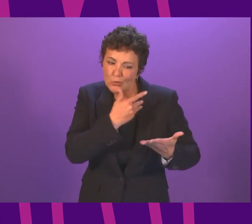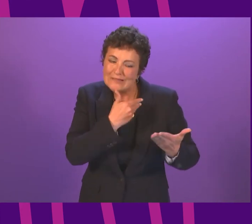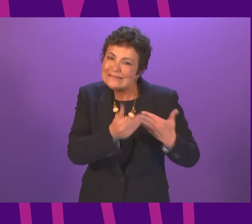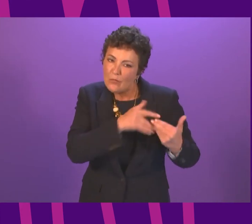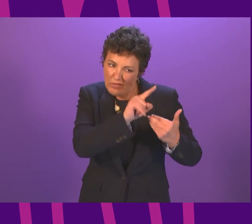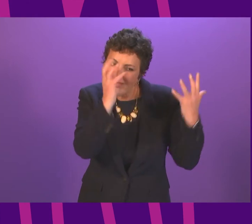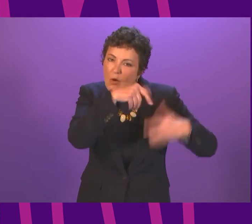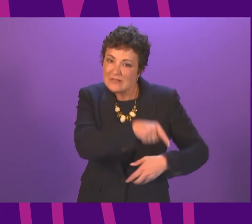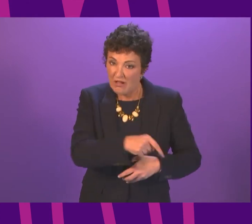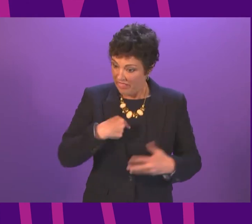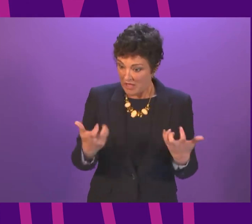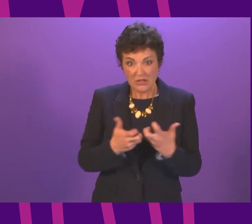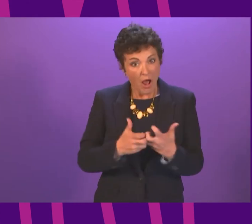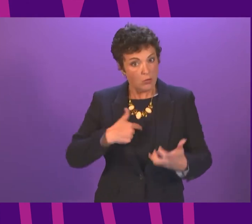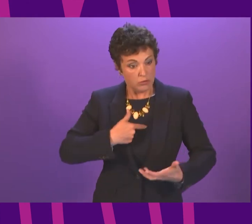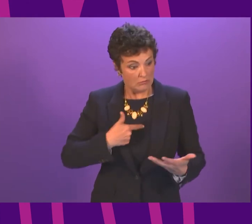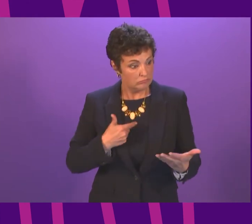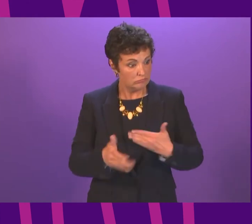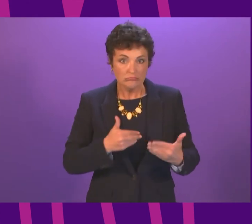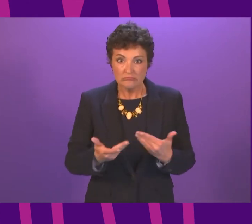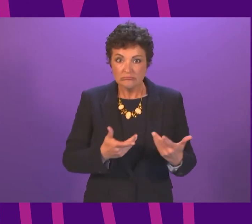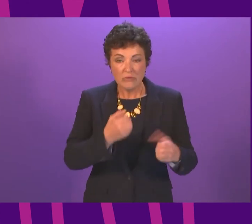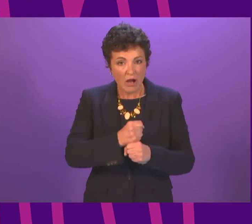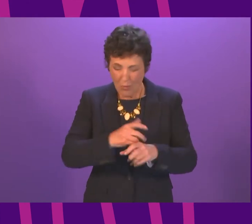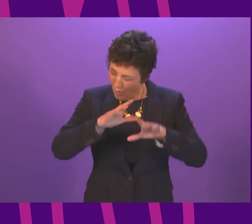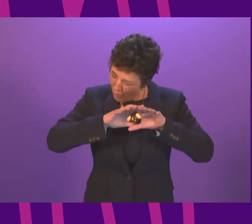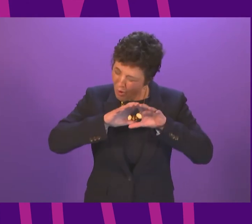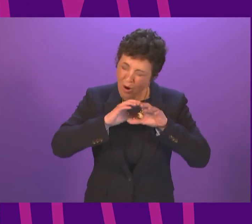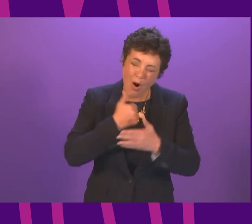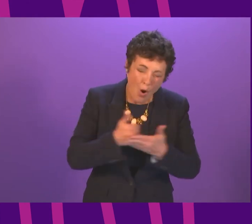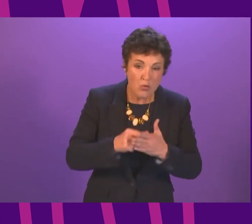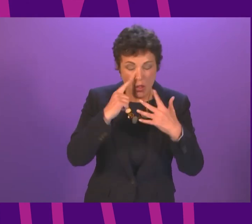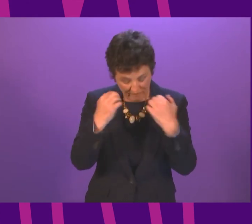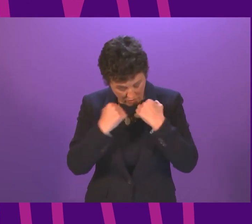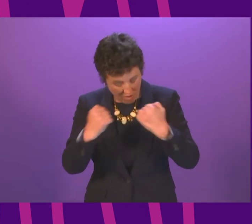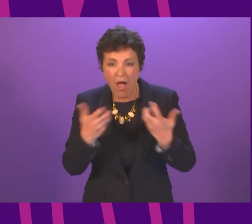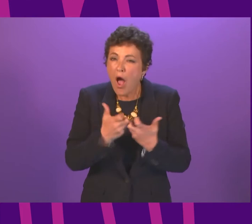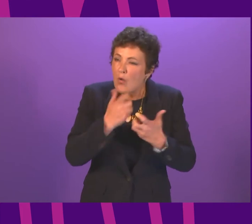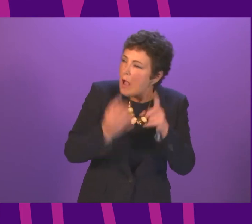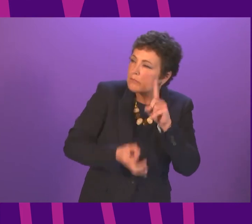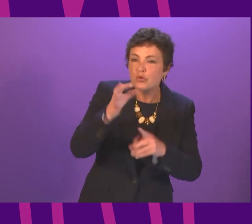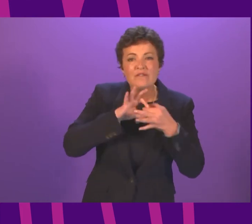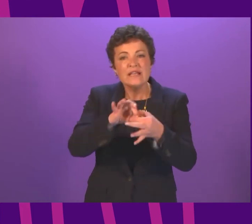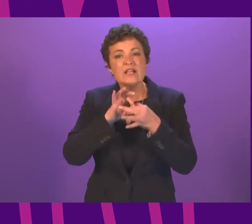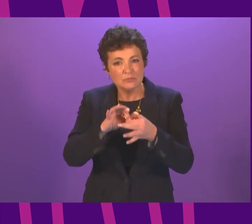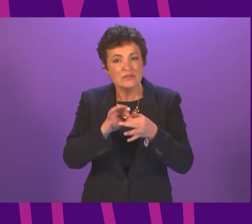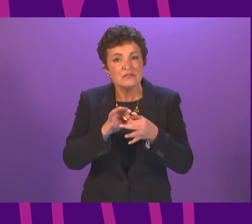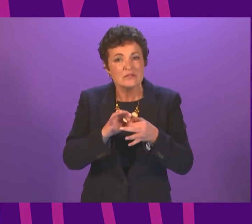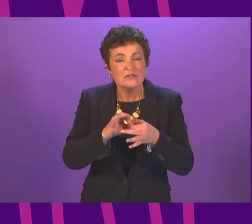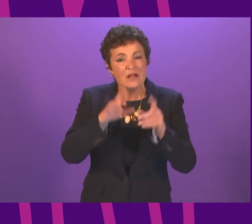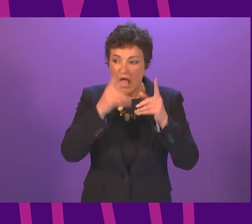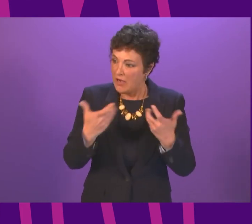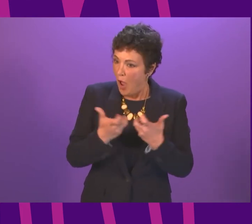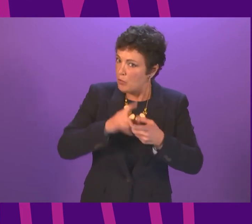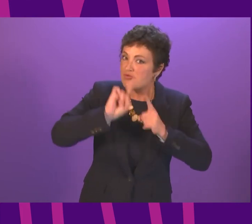operate as a government. We are always looking for ways in which we can improve engagement and responsiveness, and we will continue to do that. But I come back to the central